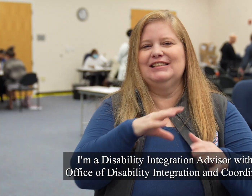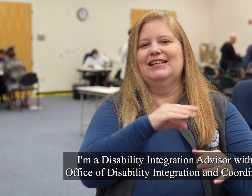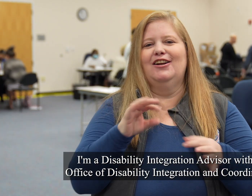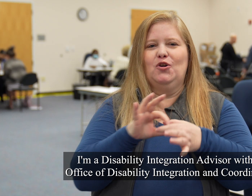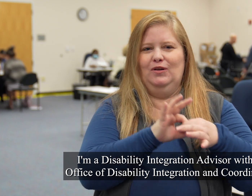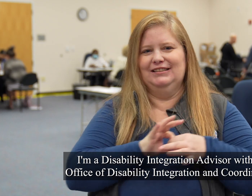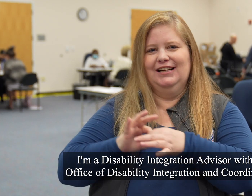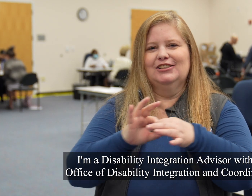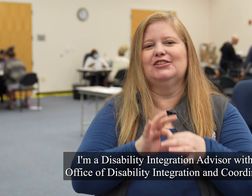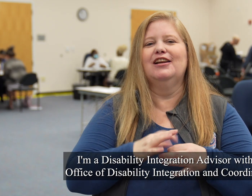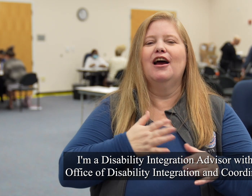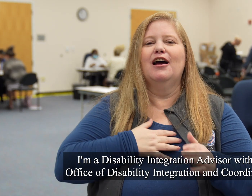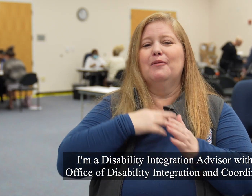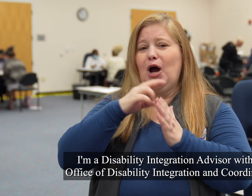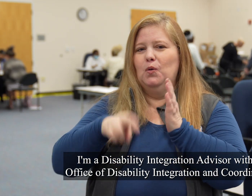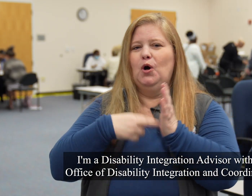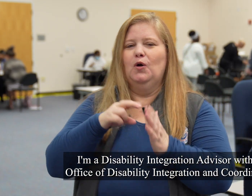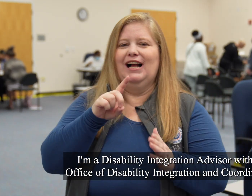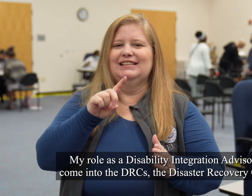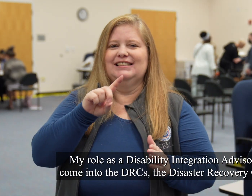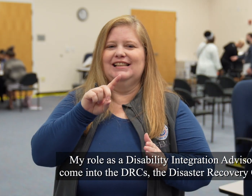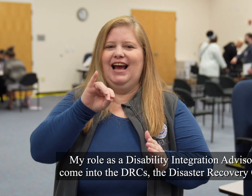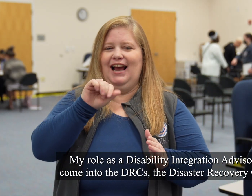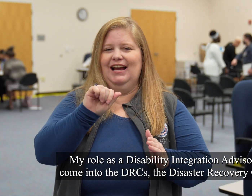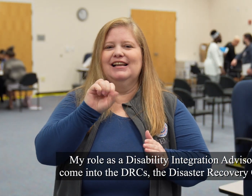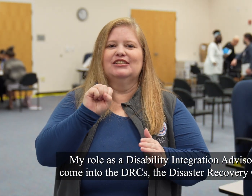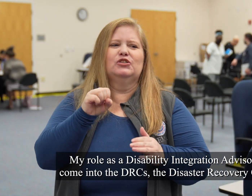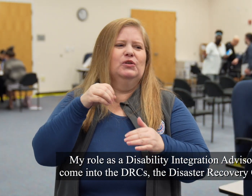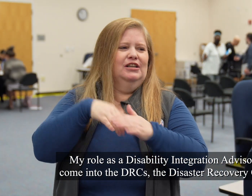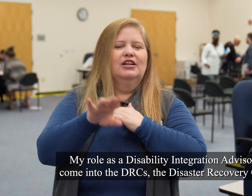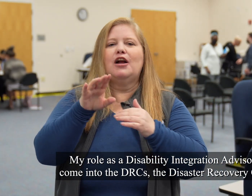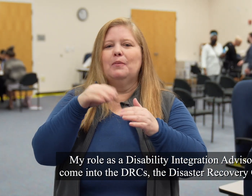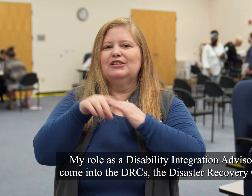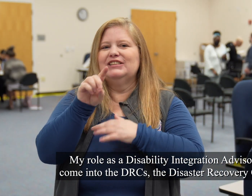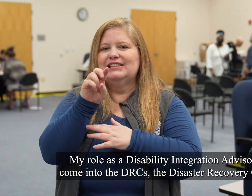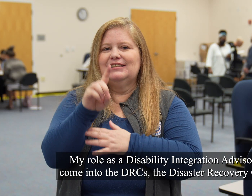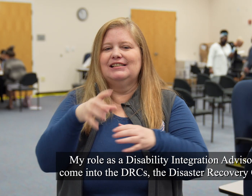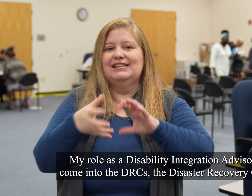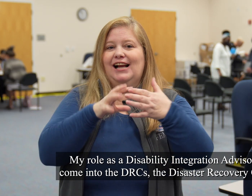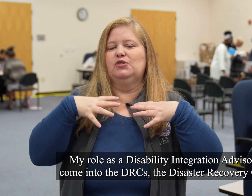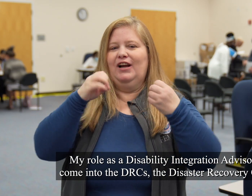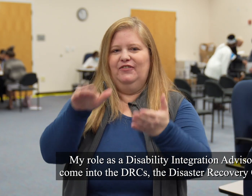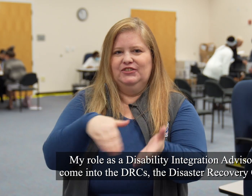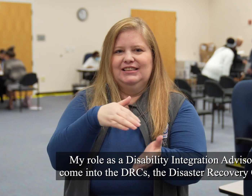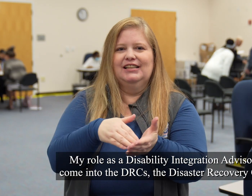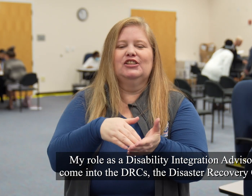and Coordination. My role as a disability integration advisor is to come into the DRCs, the